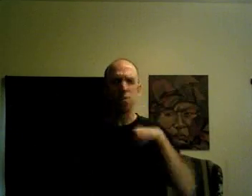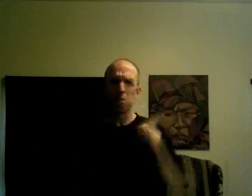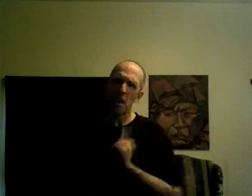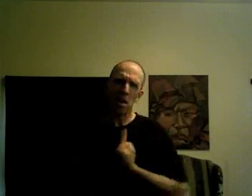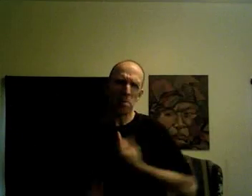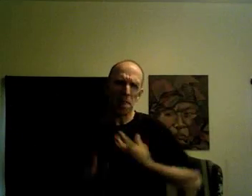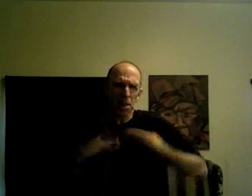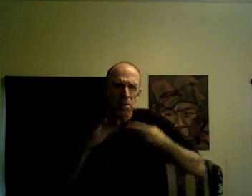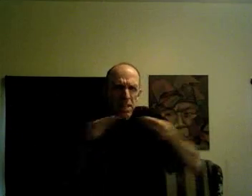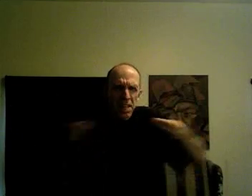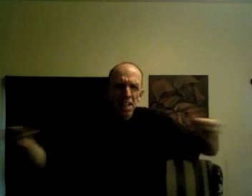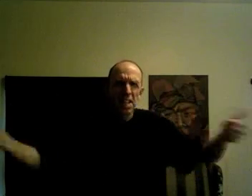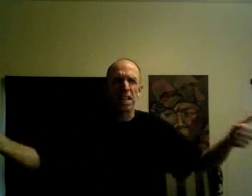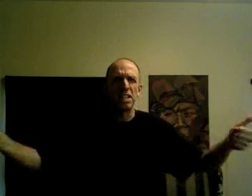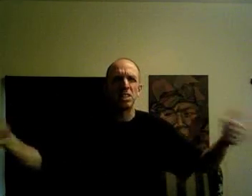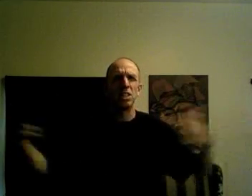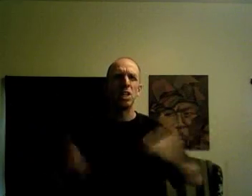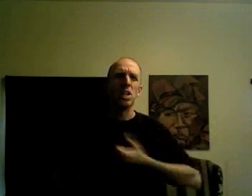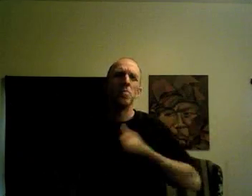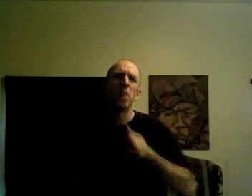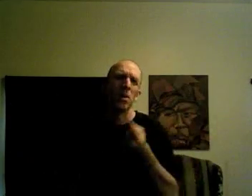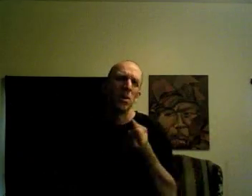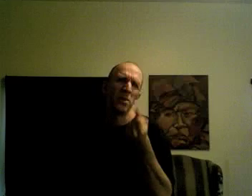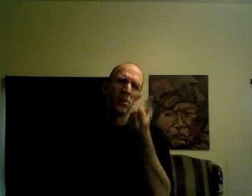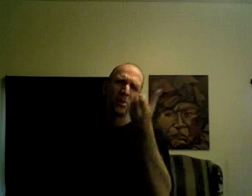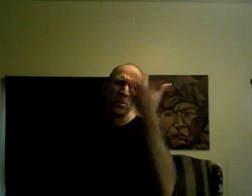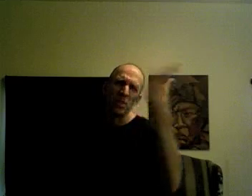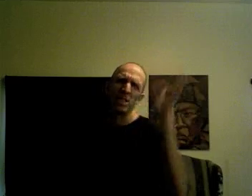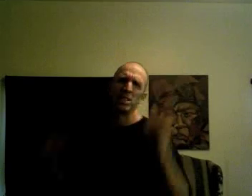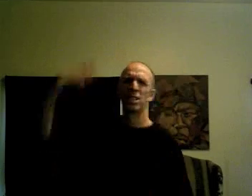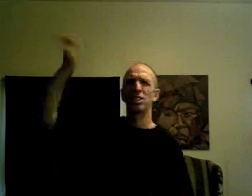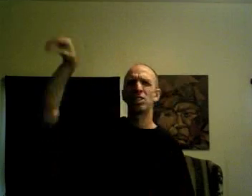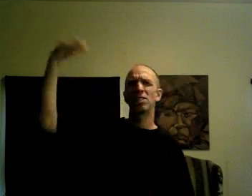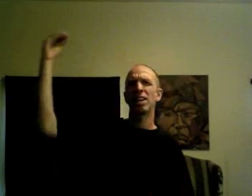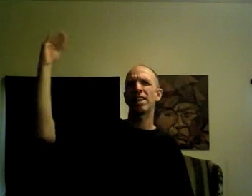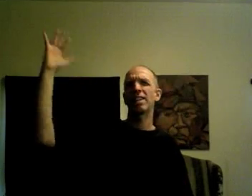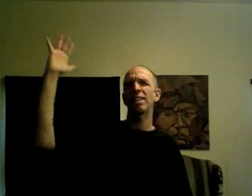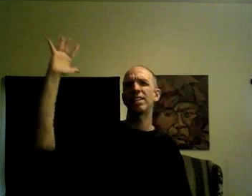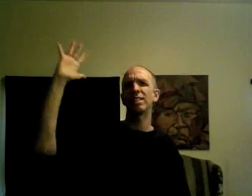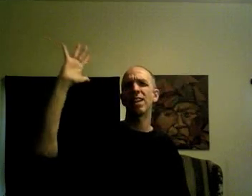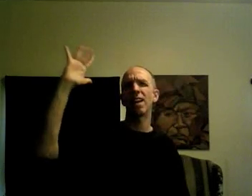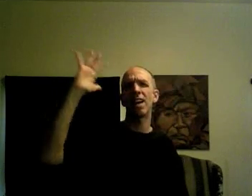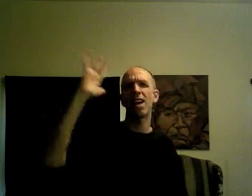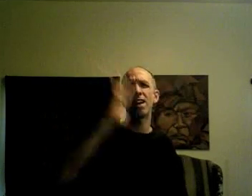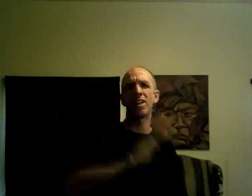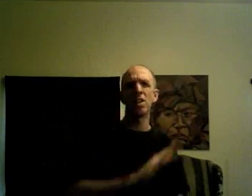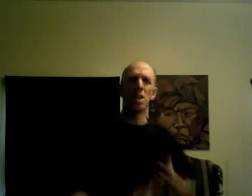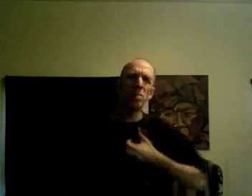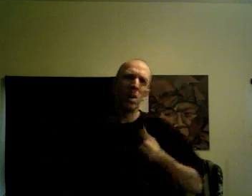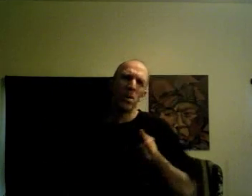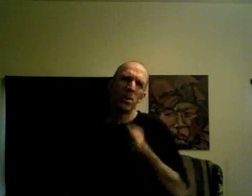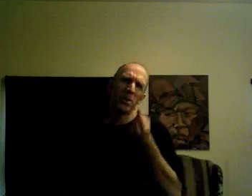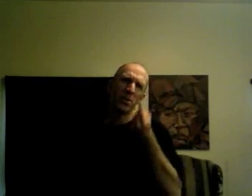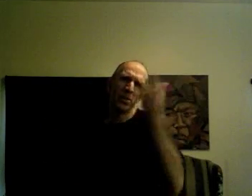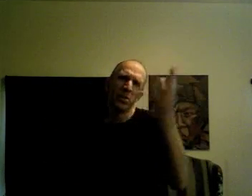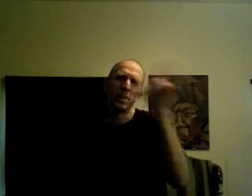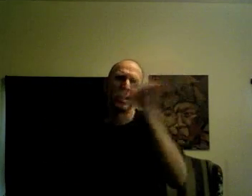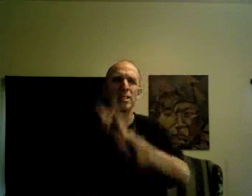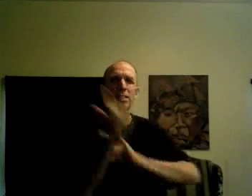from loneliness. Pottery is the shining sun. Pottery is